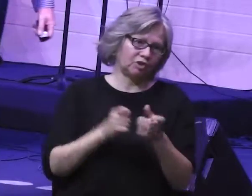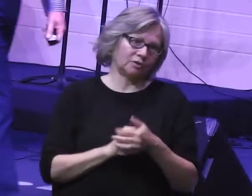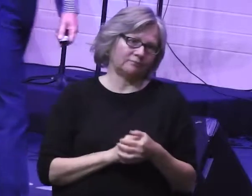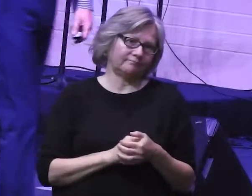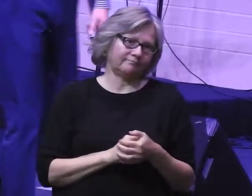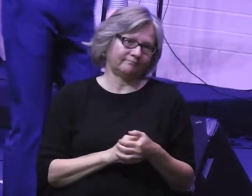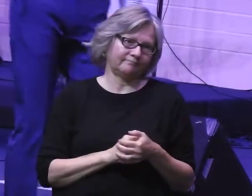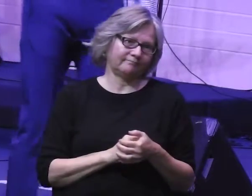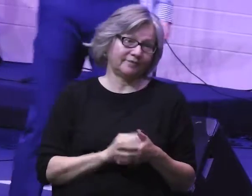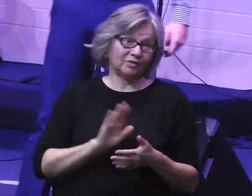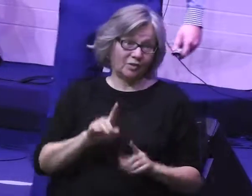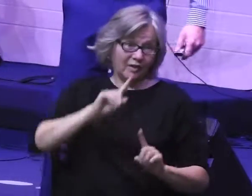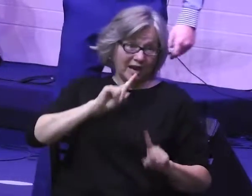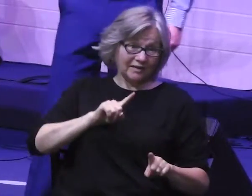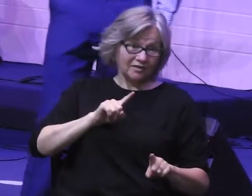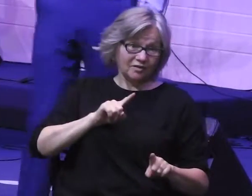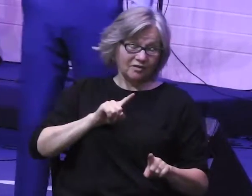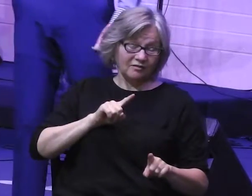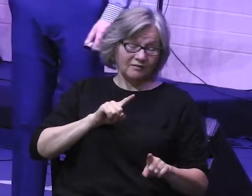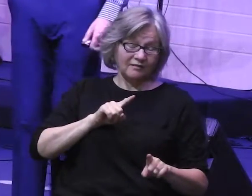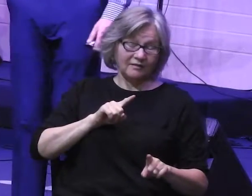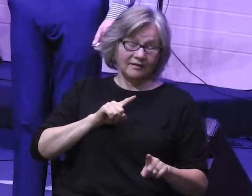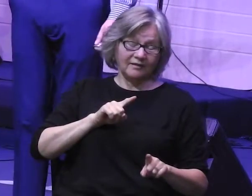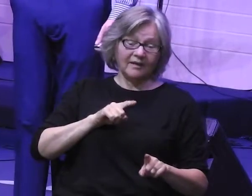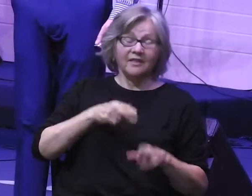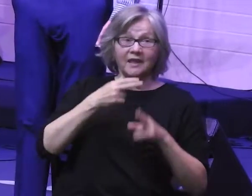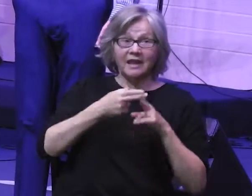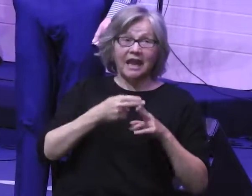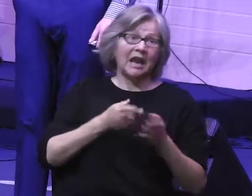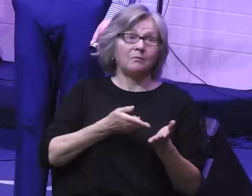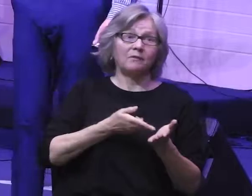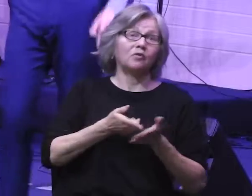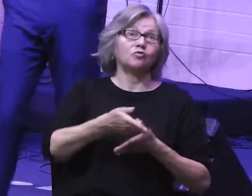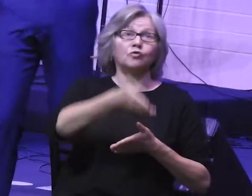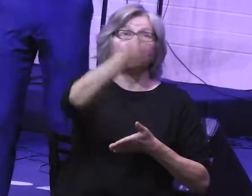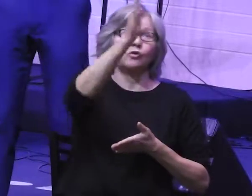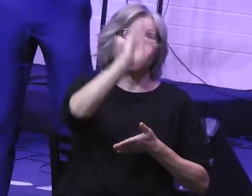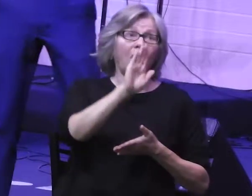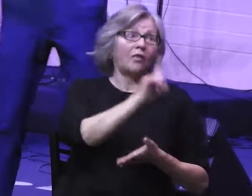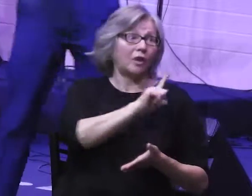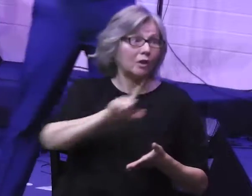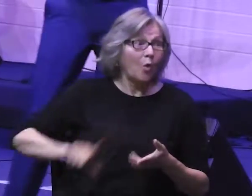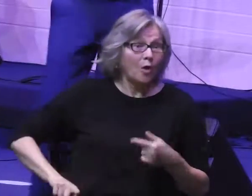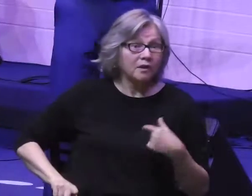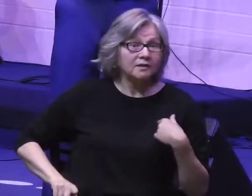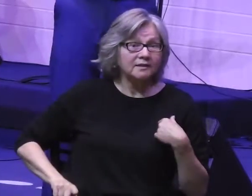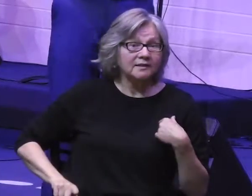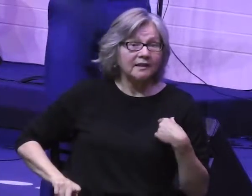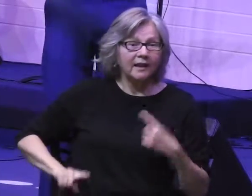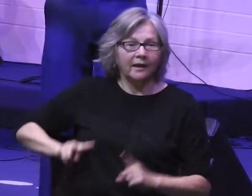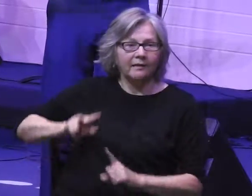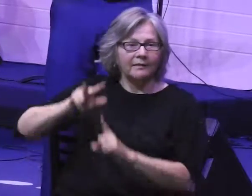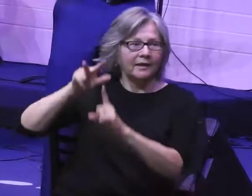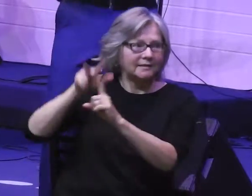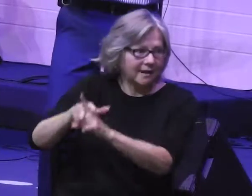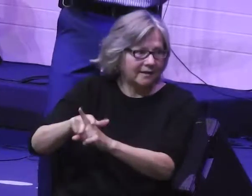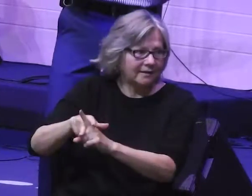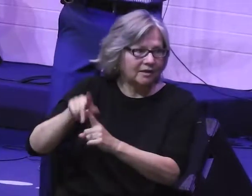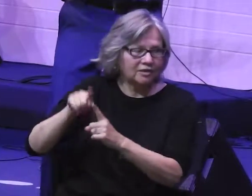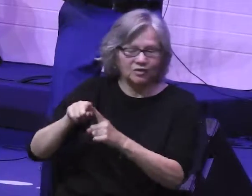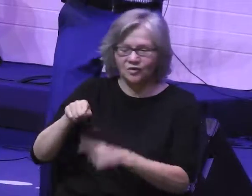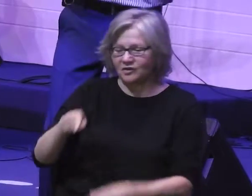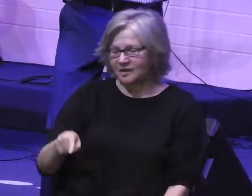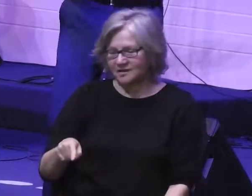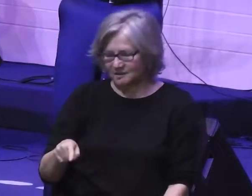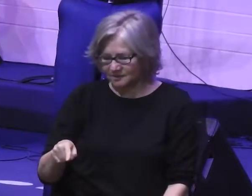So here's their solution. They take the name of the true God, the Lord, and they reassign it to